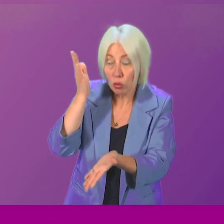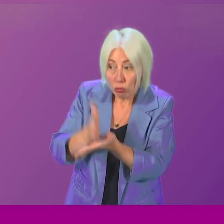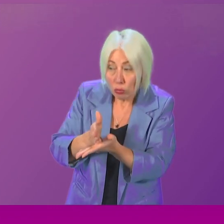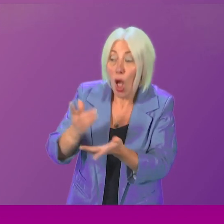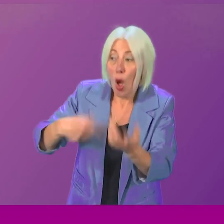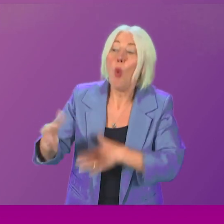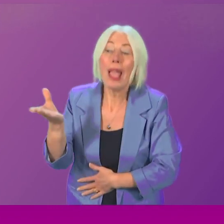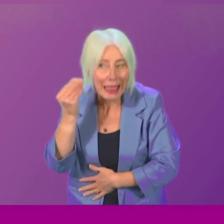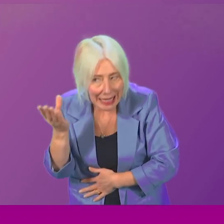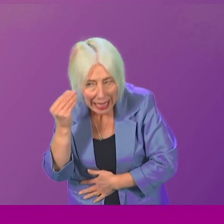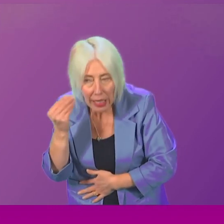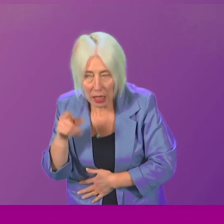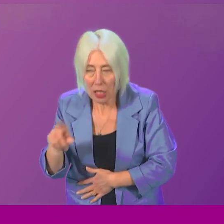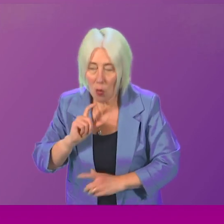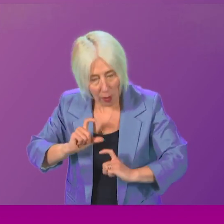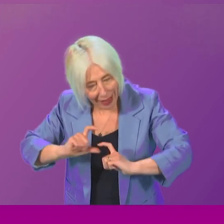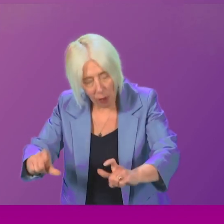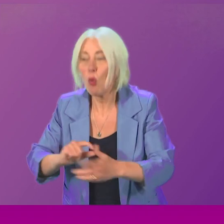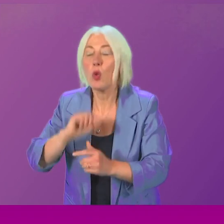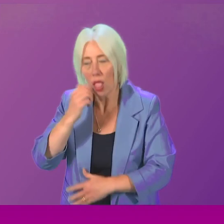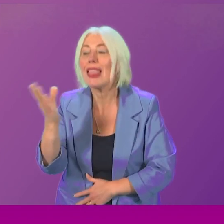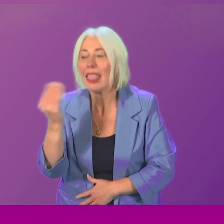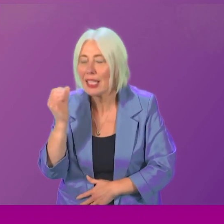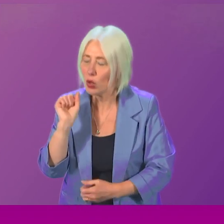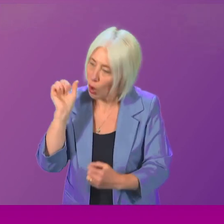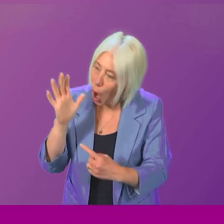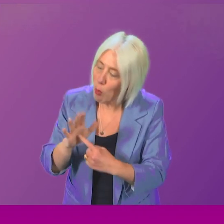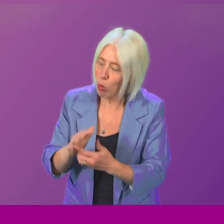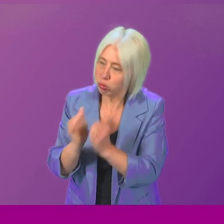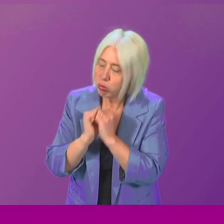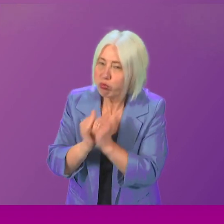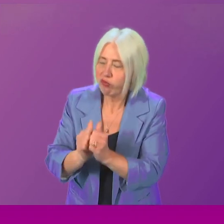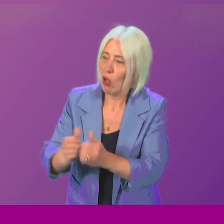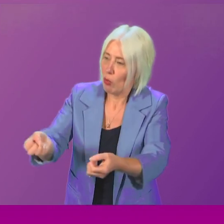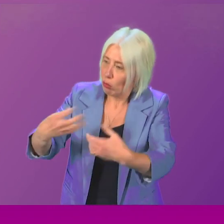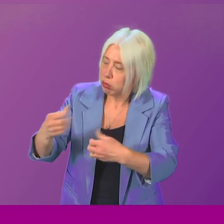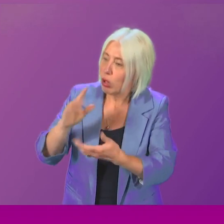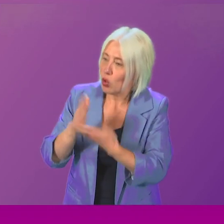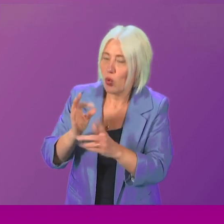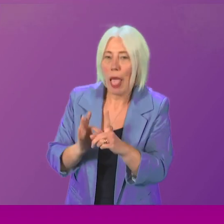are listening and will continue to listen to the very important and valid calls that are being made for improvements in this area.